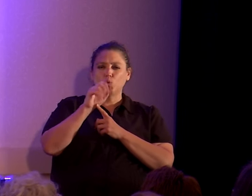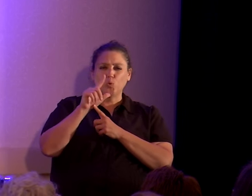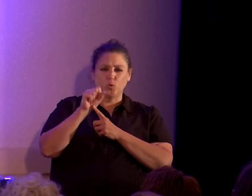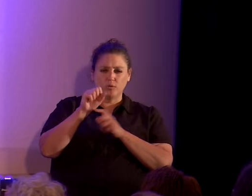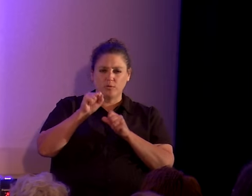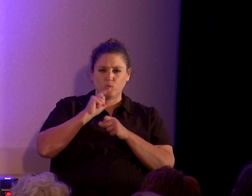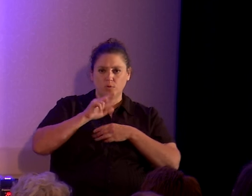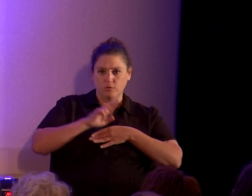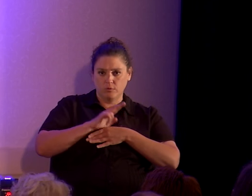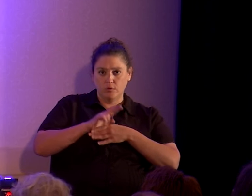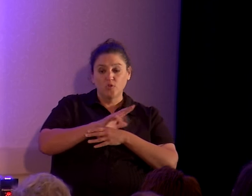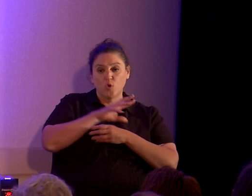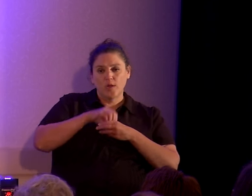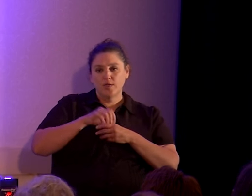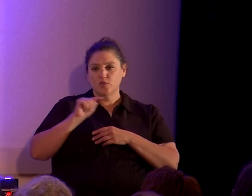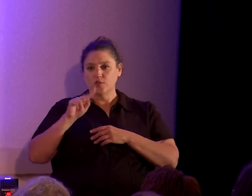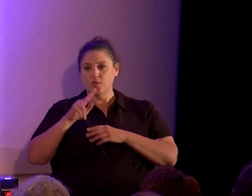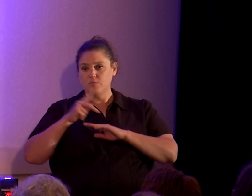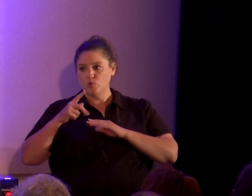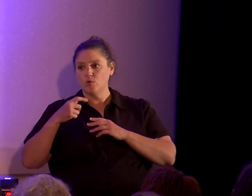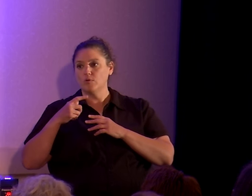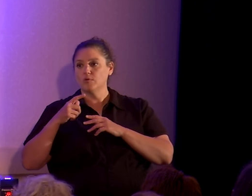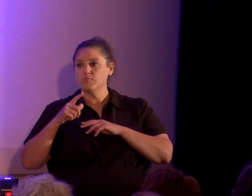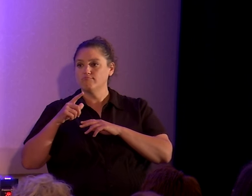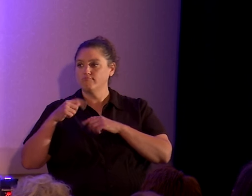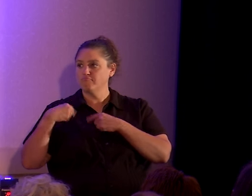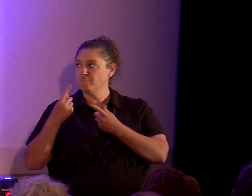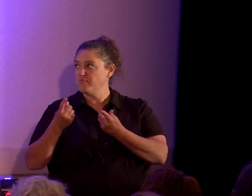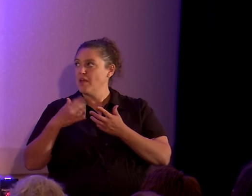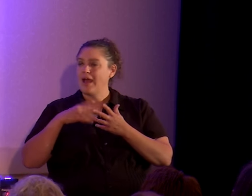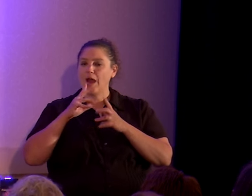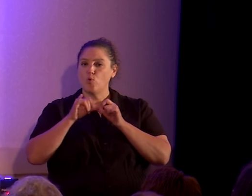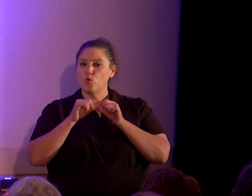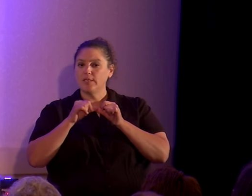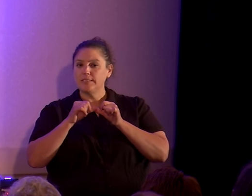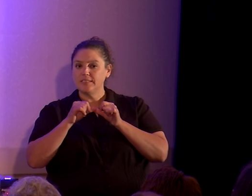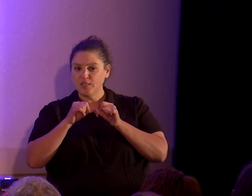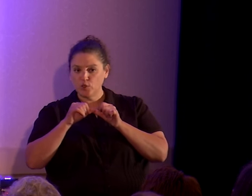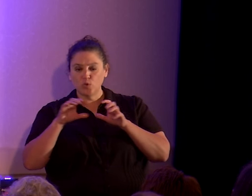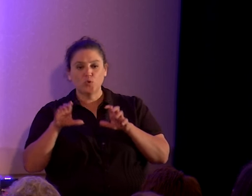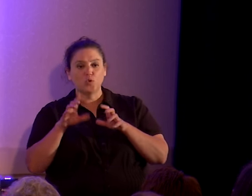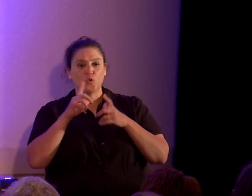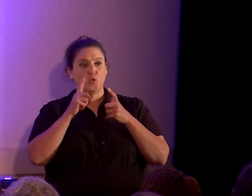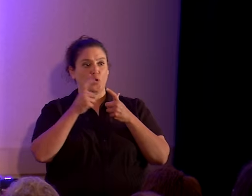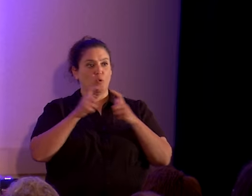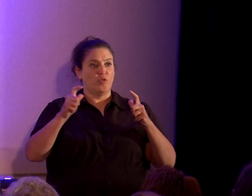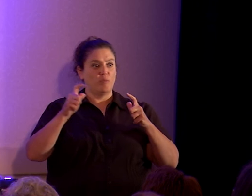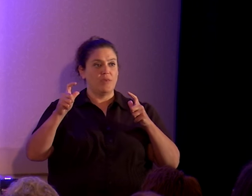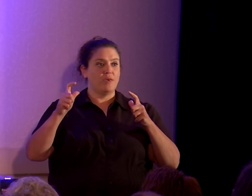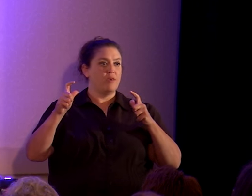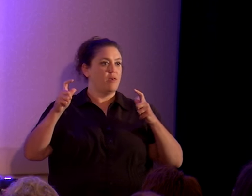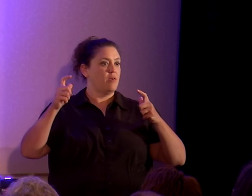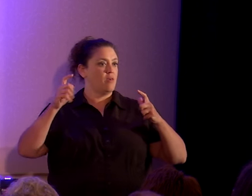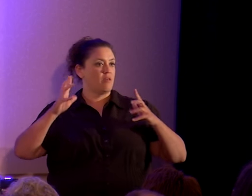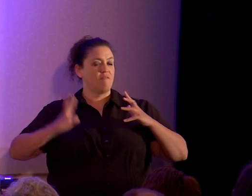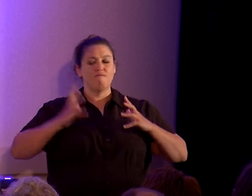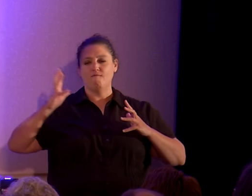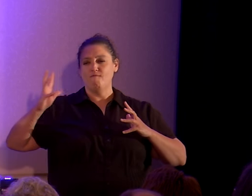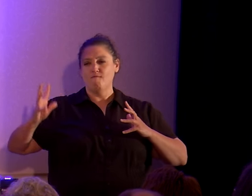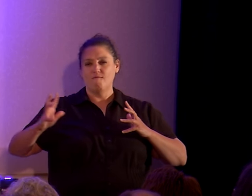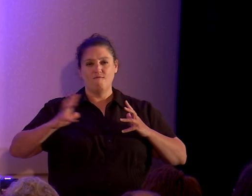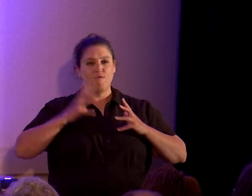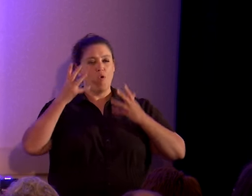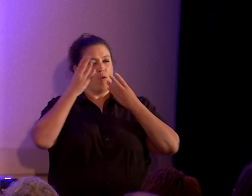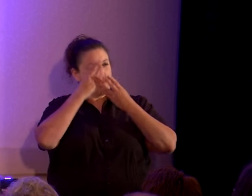And in addition to doing the TV show as long as I will and the informal debates, I will continue to do the big, flashy, formal, constructed